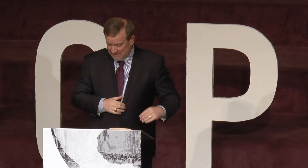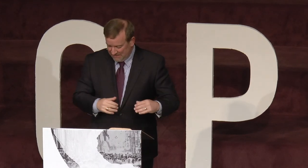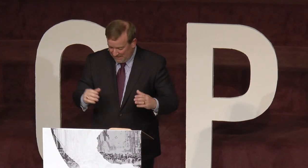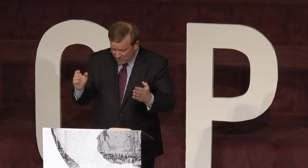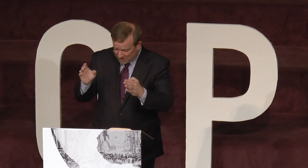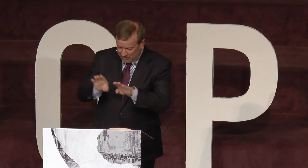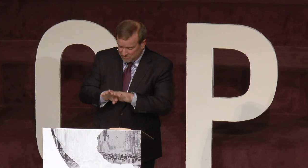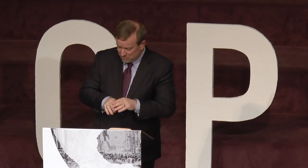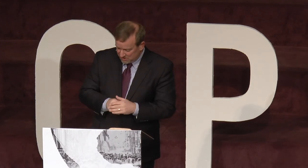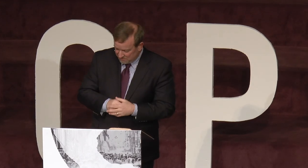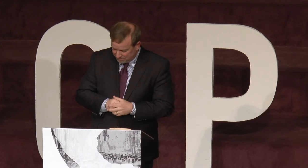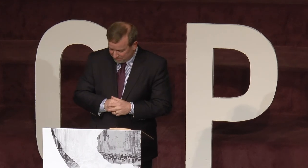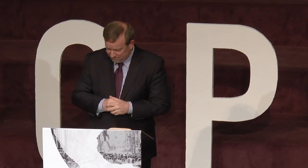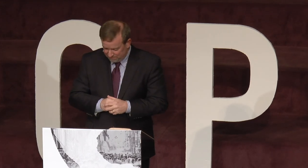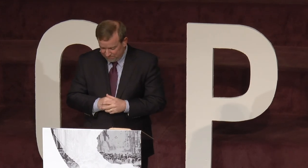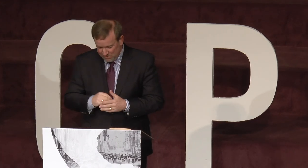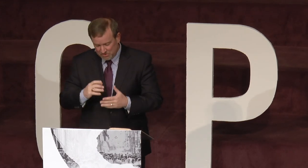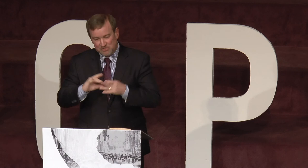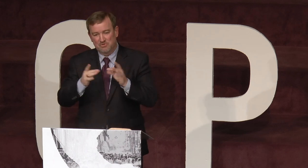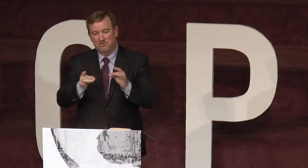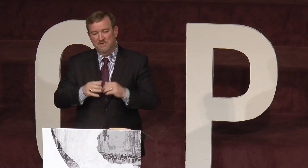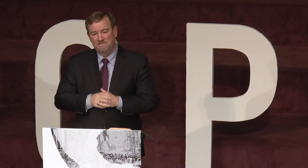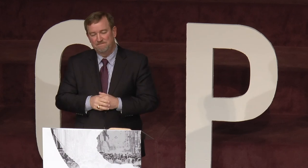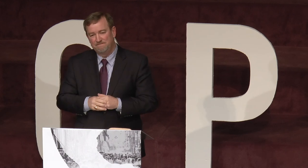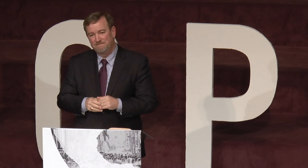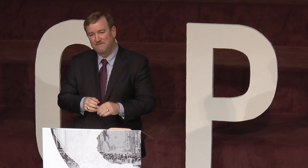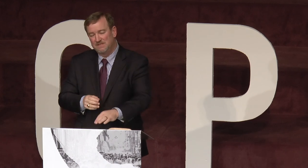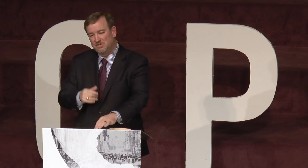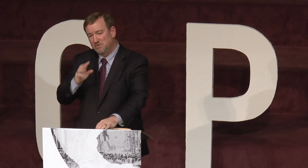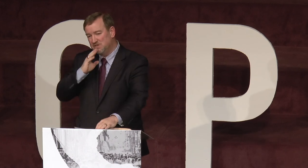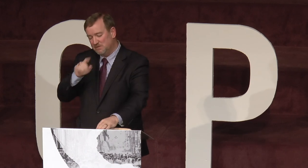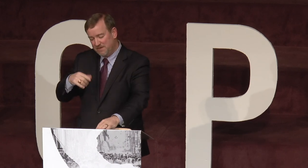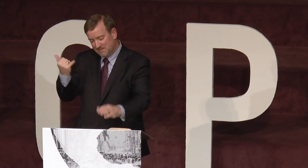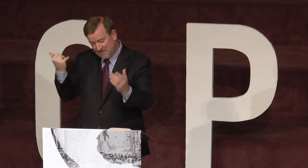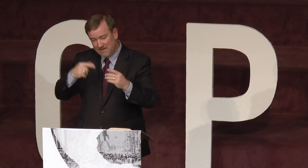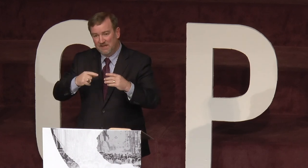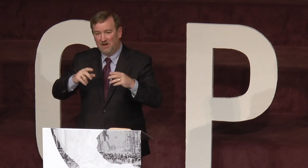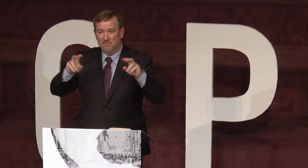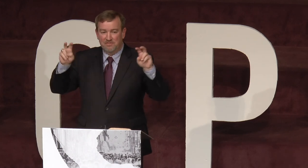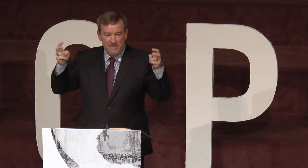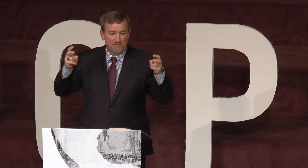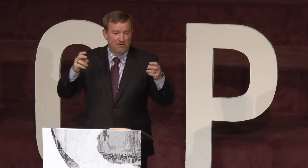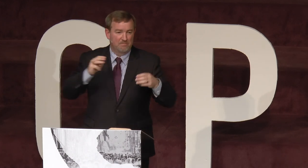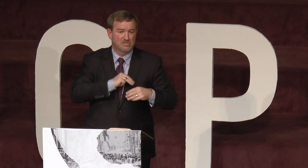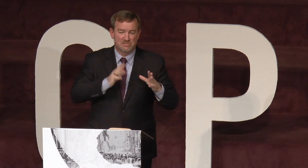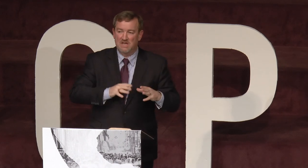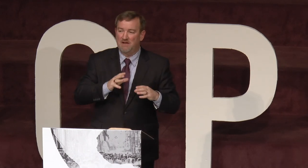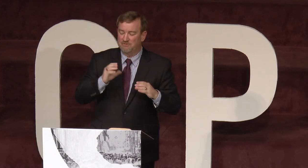I want to close with a story. You know, we talked about today, our theme for our Missions Conference